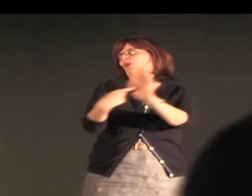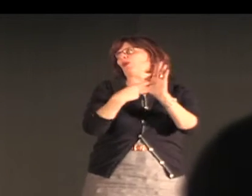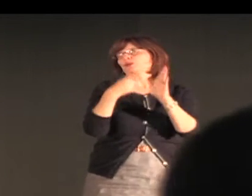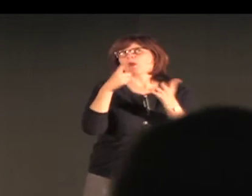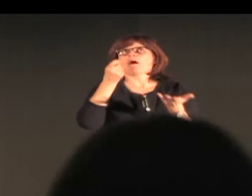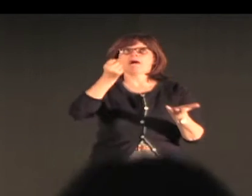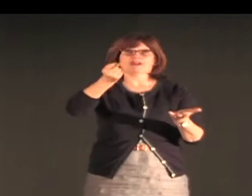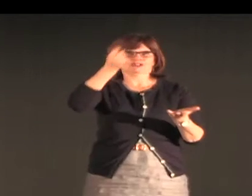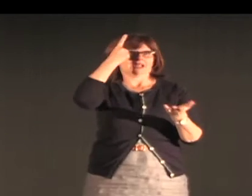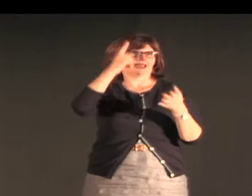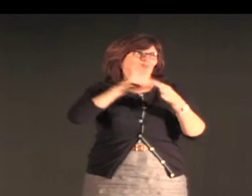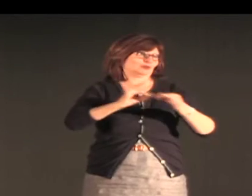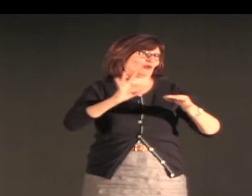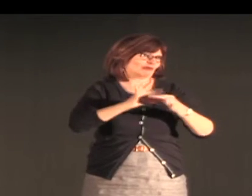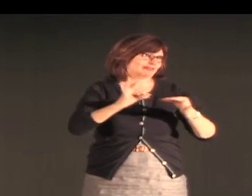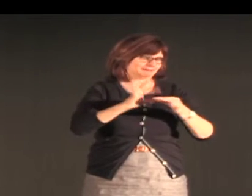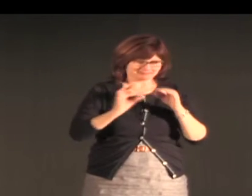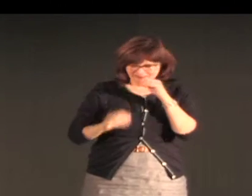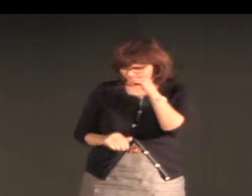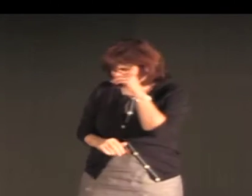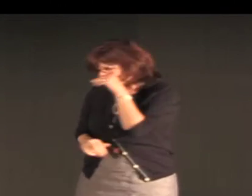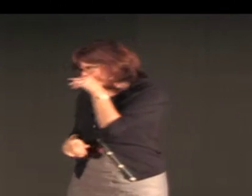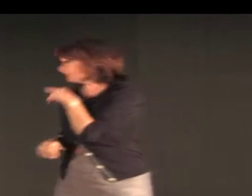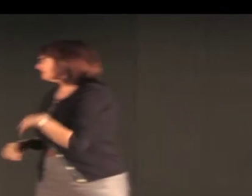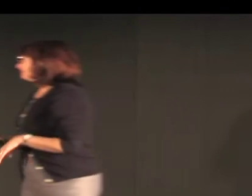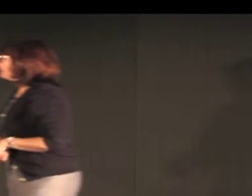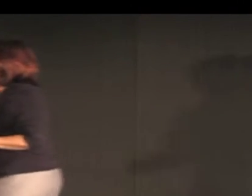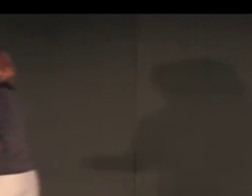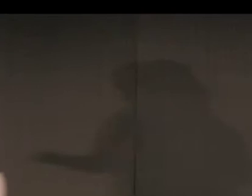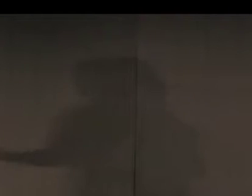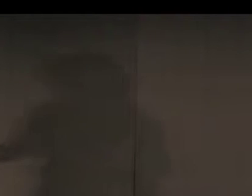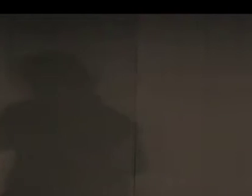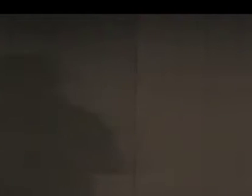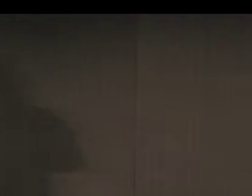You know, there's no better way for you to see what I'm talking about than to actually give you examples of this.